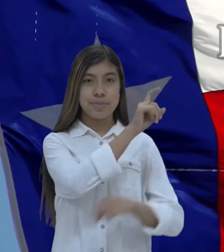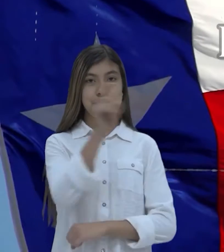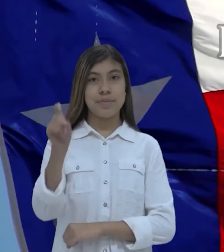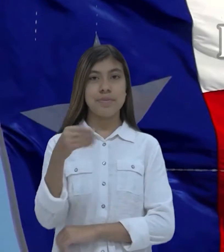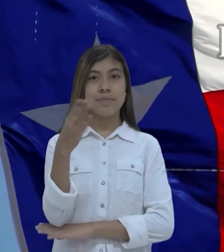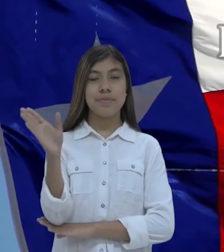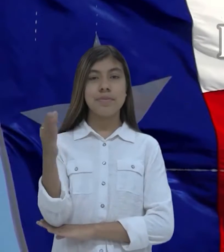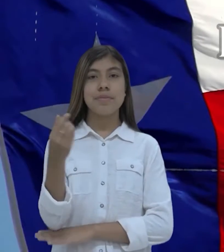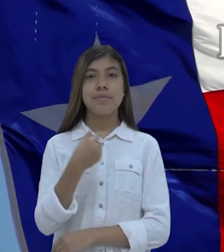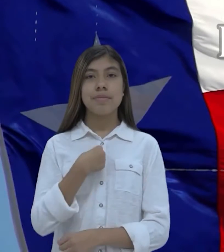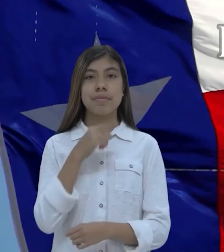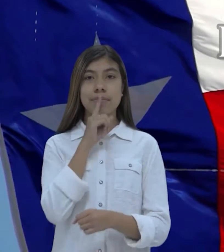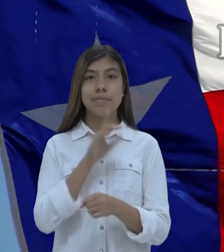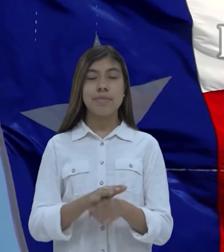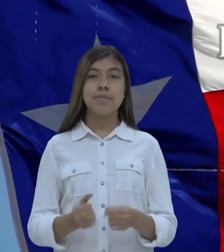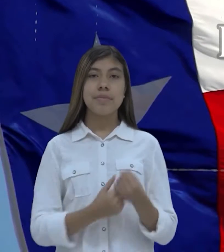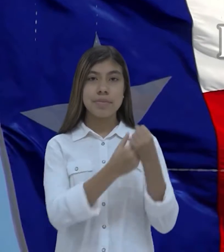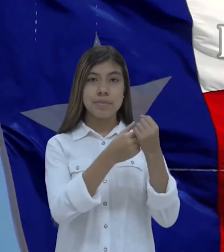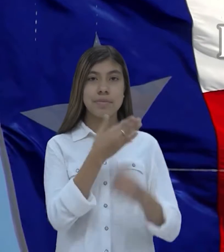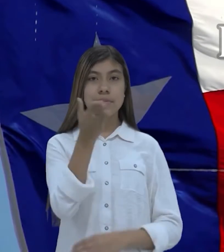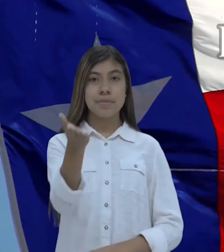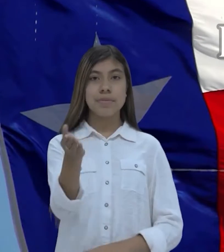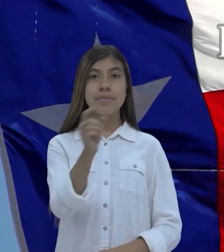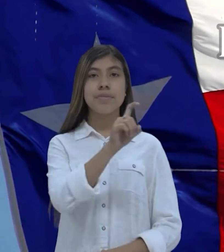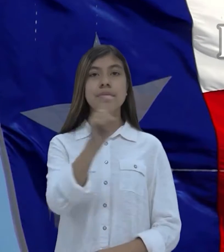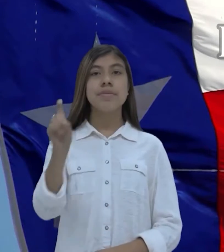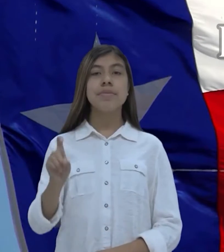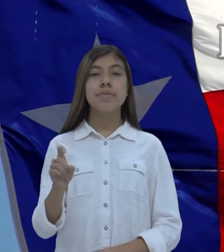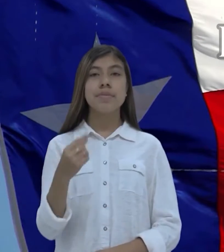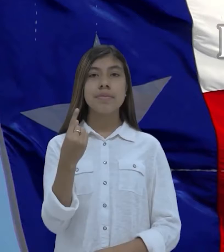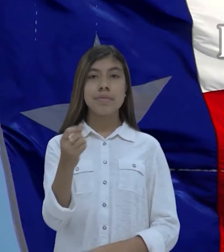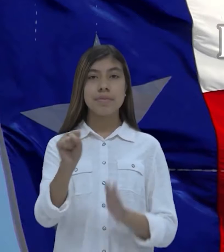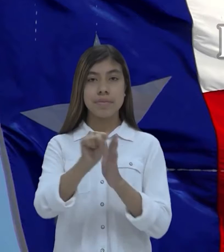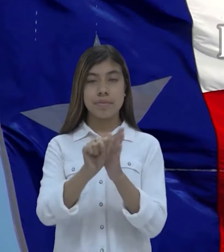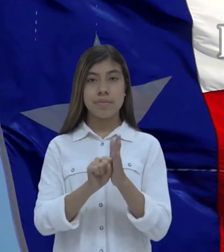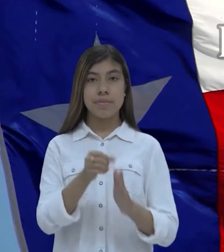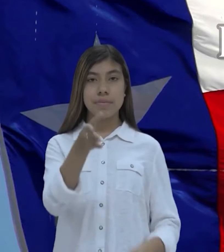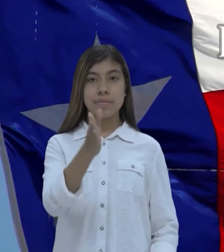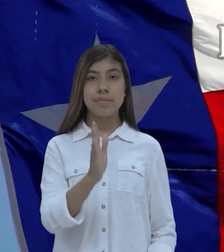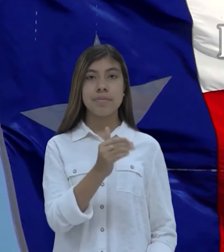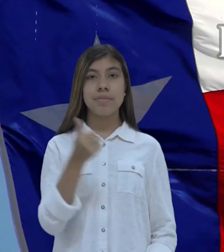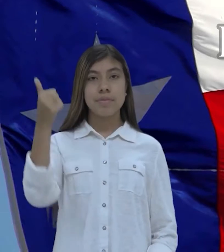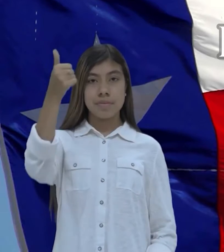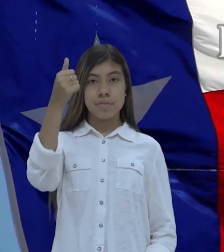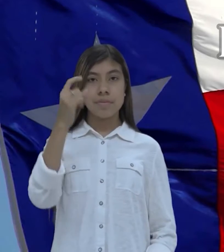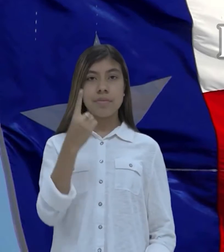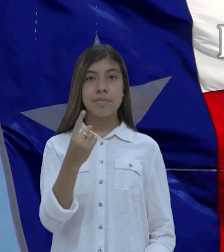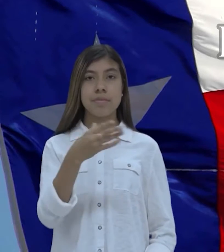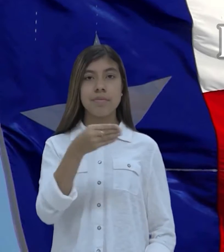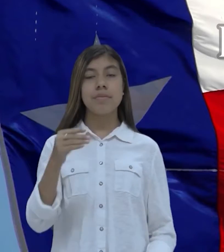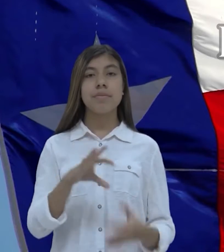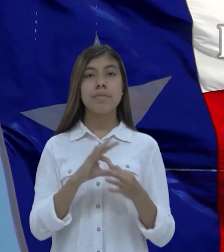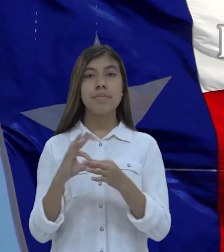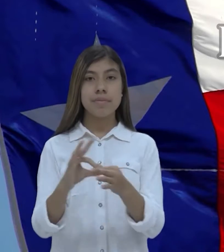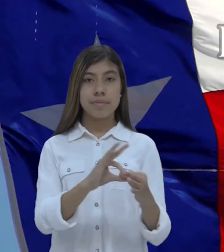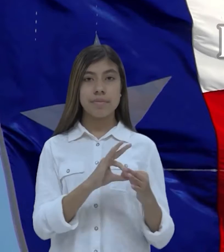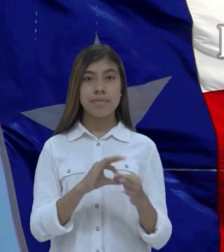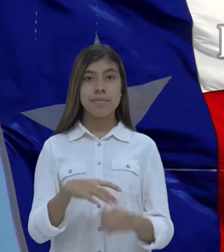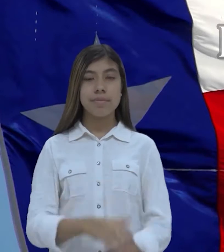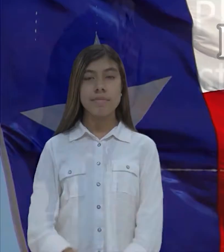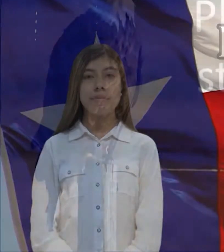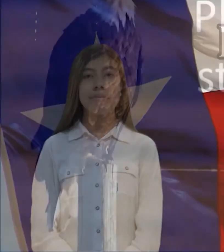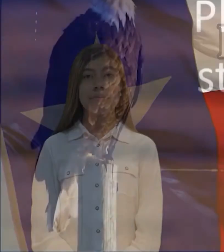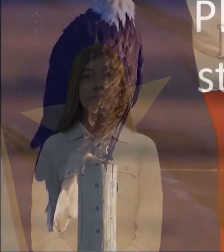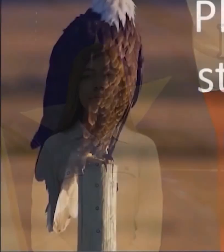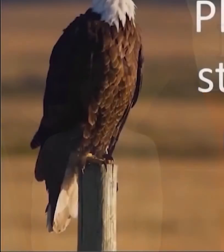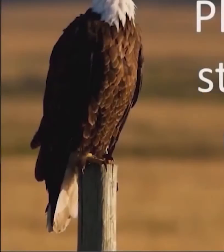the Texas flag I pledge allegiance to the Texas one state under God one and indivisible